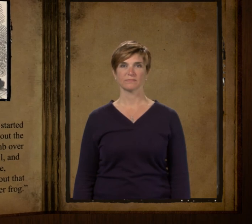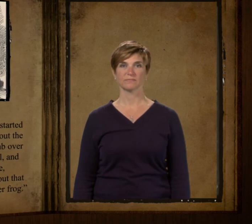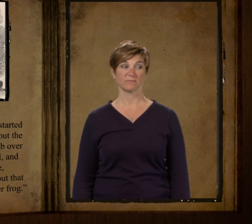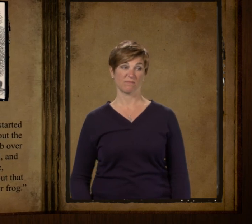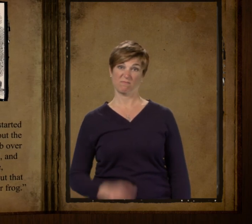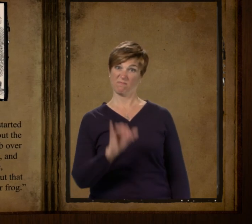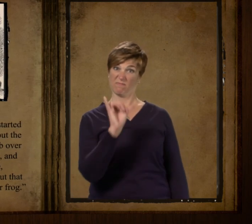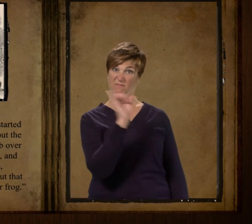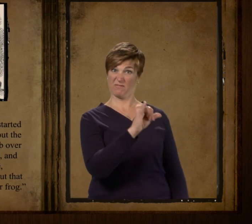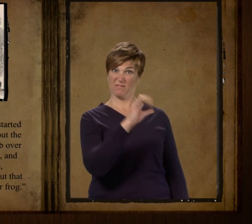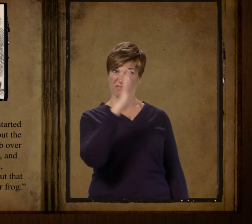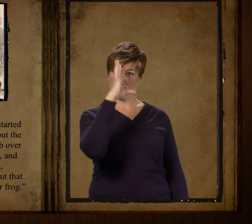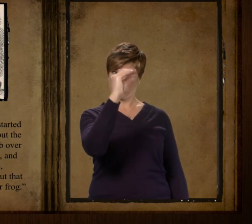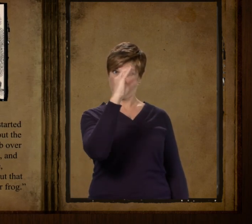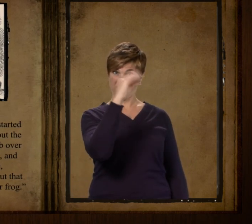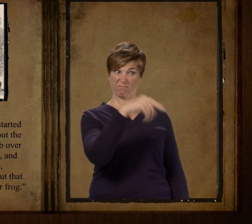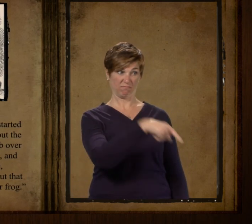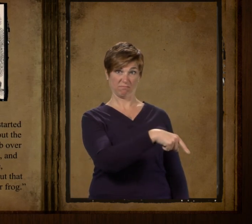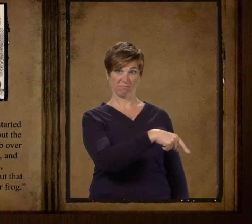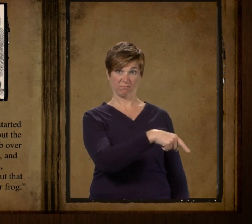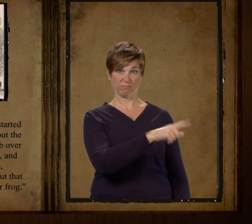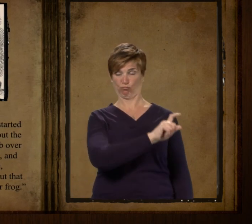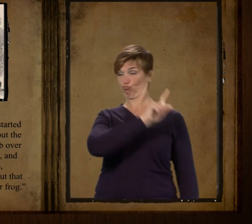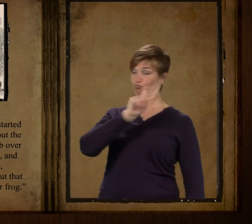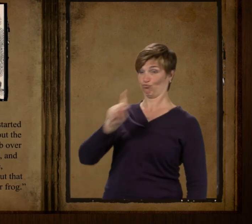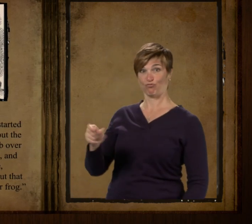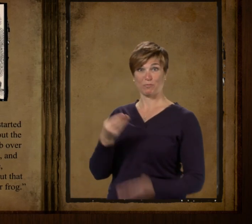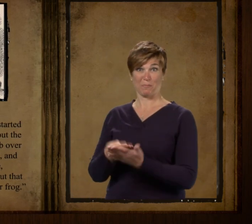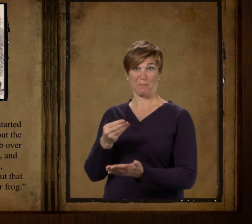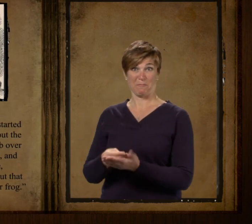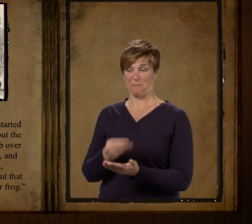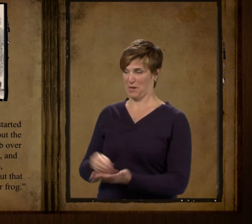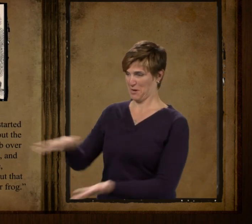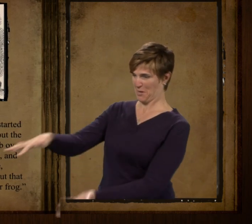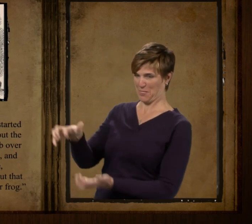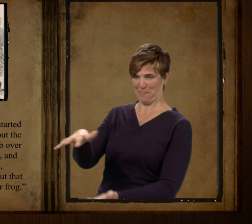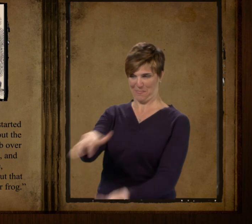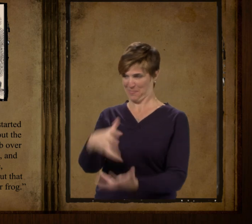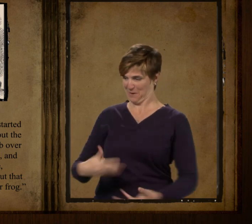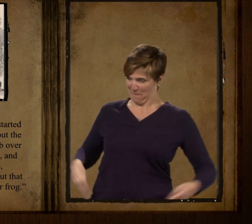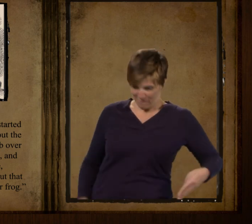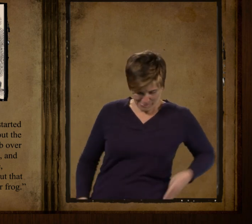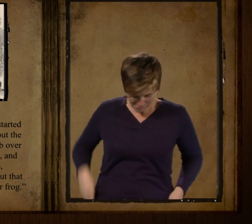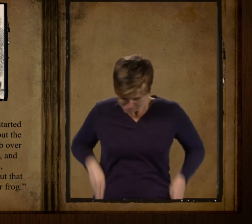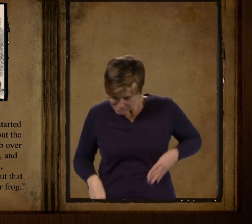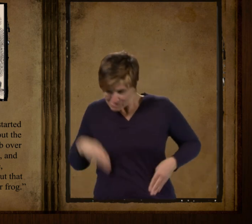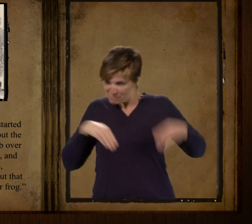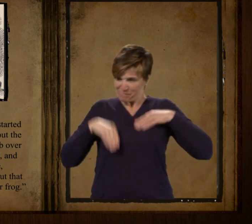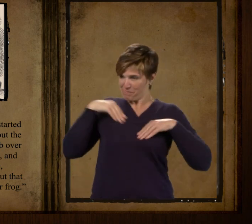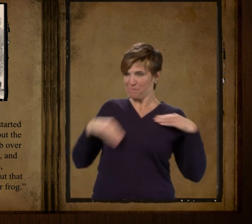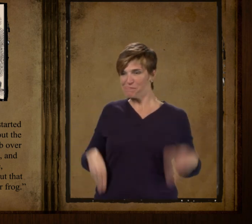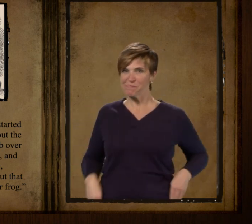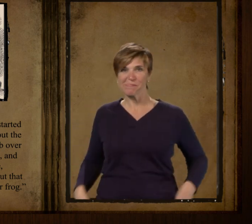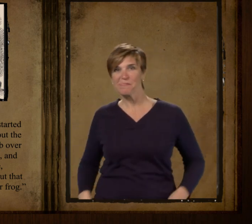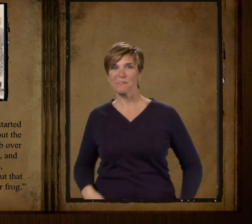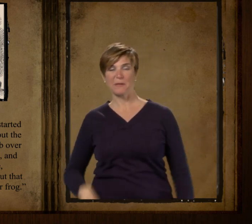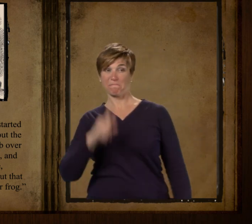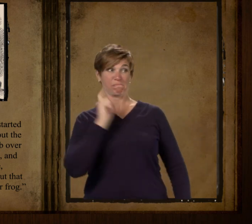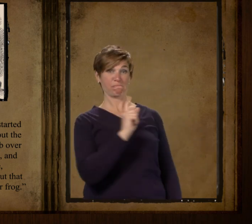the feller took the money and started away and when he was going out the door he sort of jerked his thumb